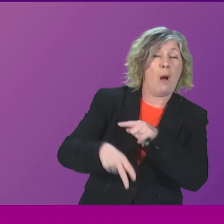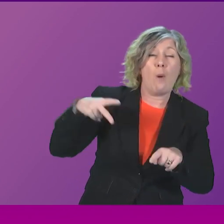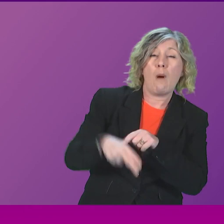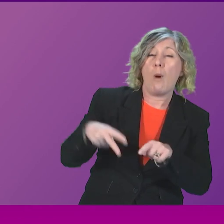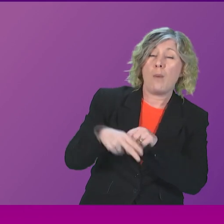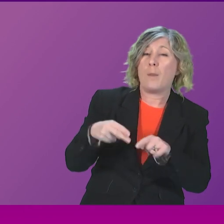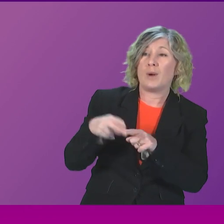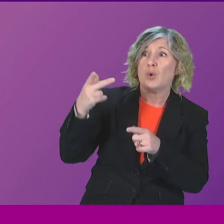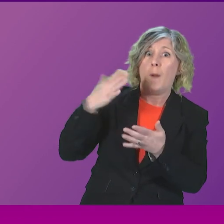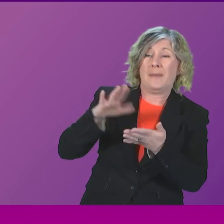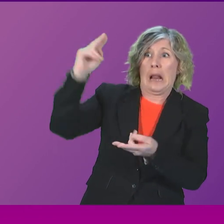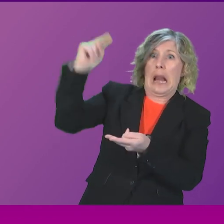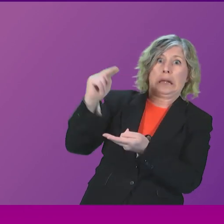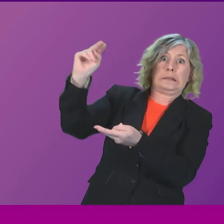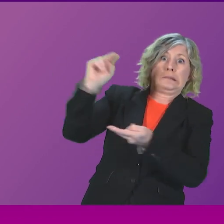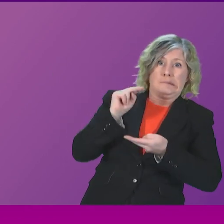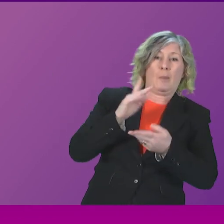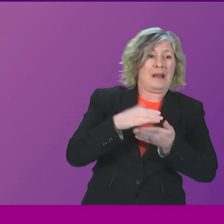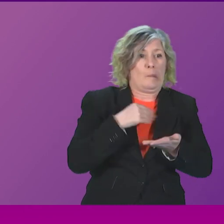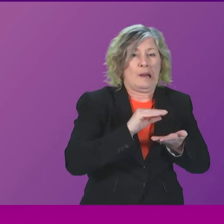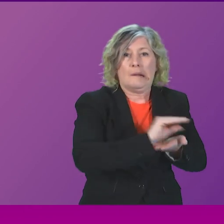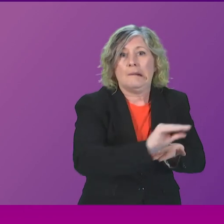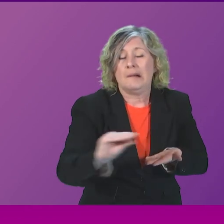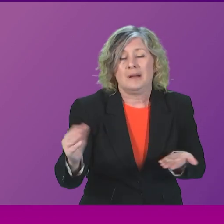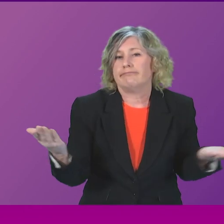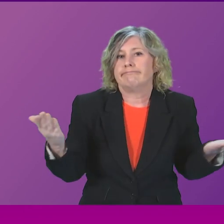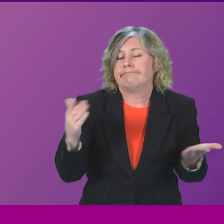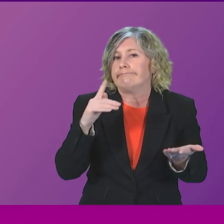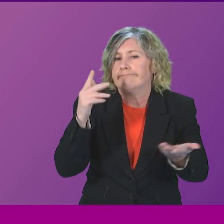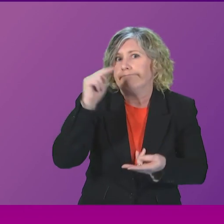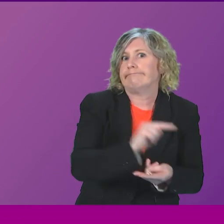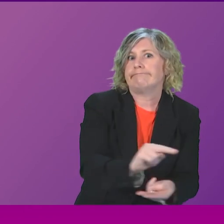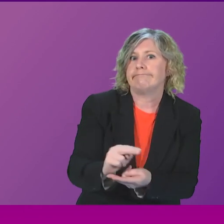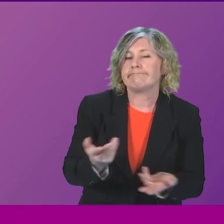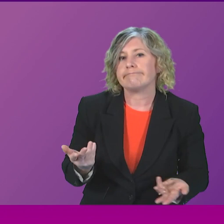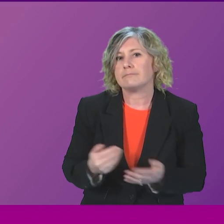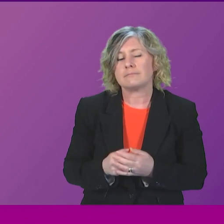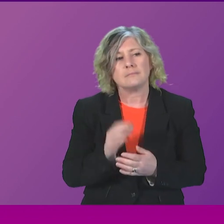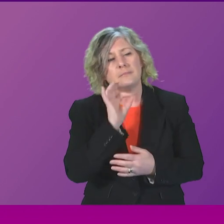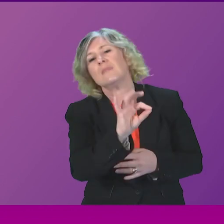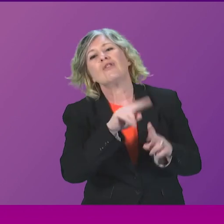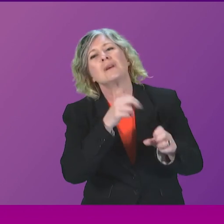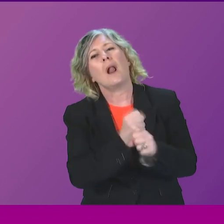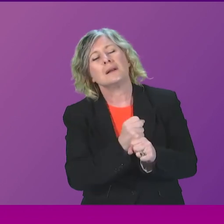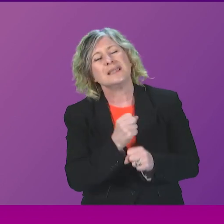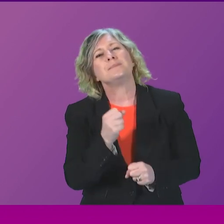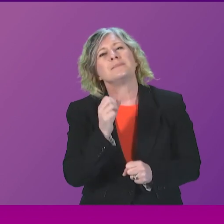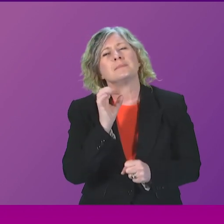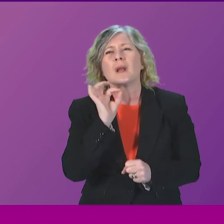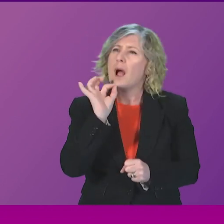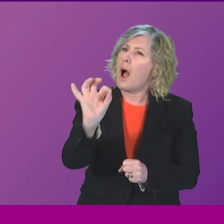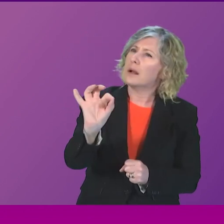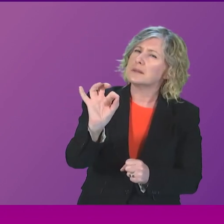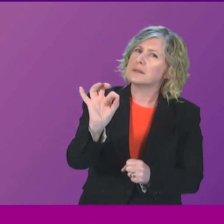fund local government at one penny. Pam Duncan-Glancy. Can I just ask Mr Kerr